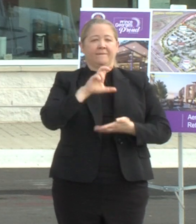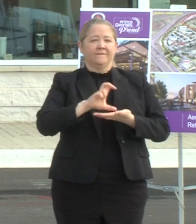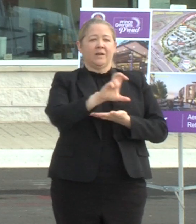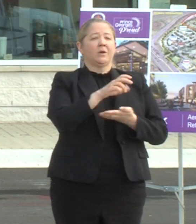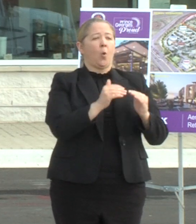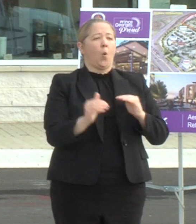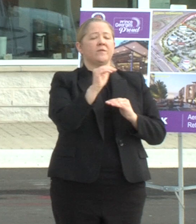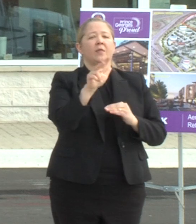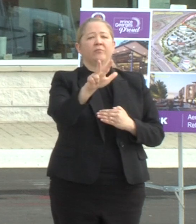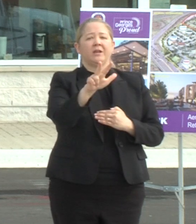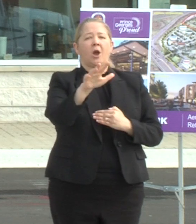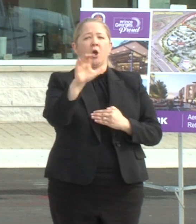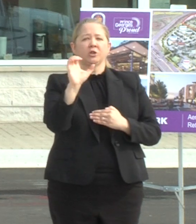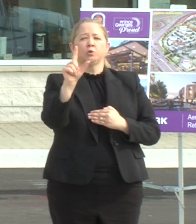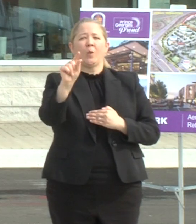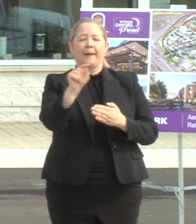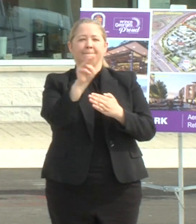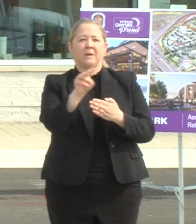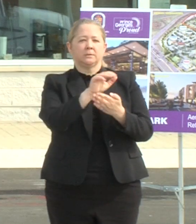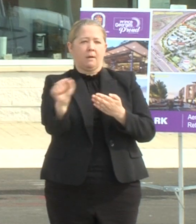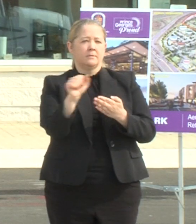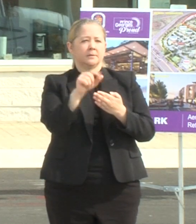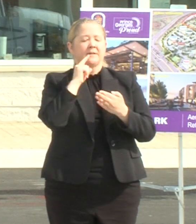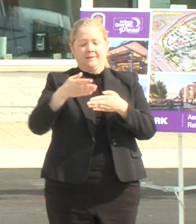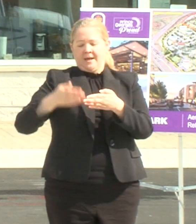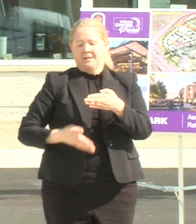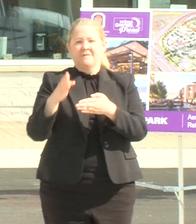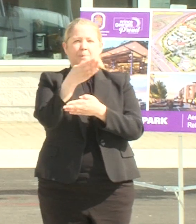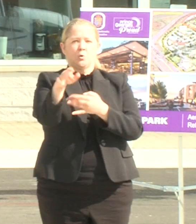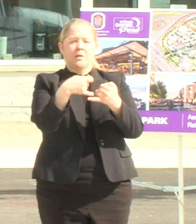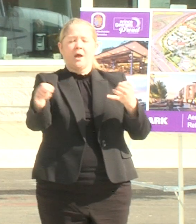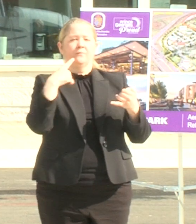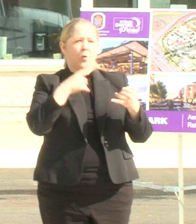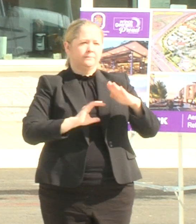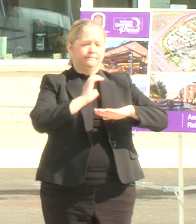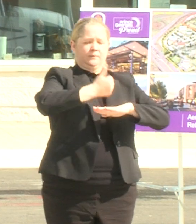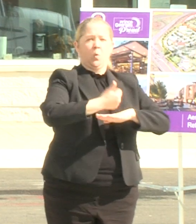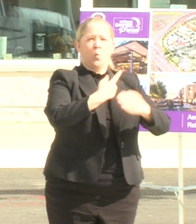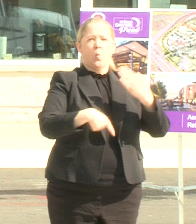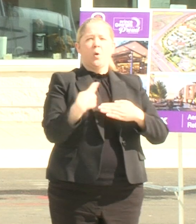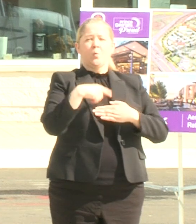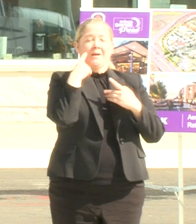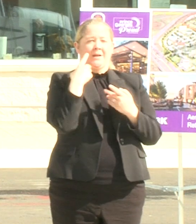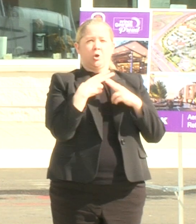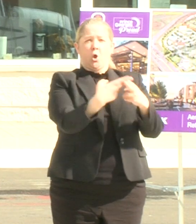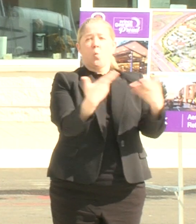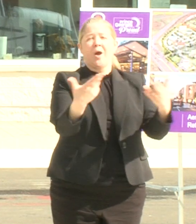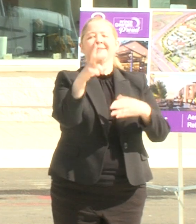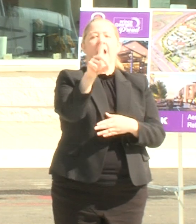million dollars at the end of the blue line corridor to develop what we consider downtown largo